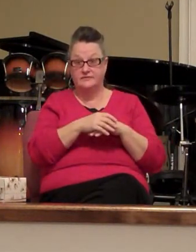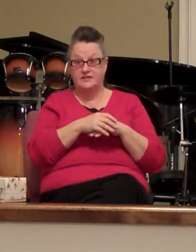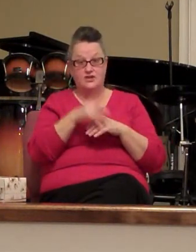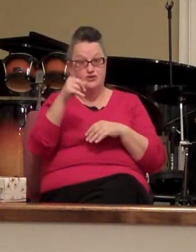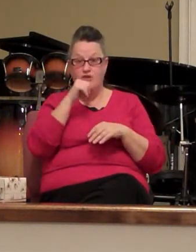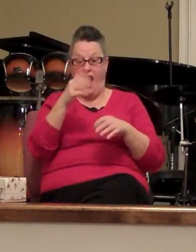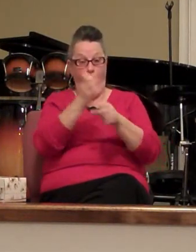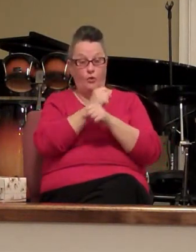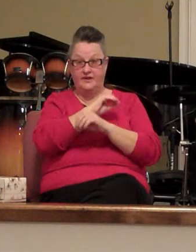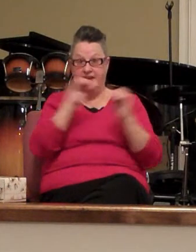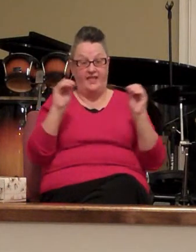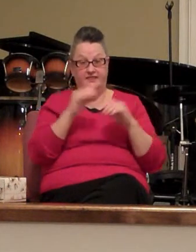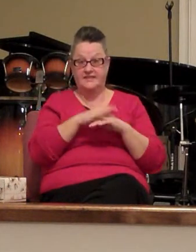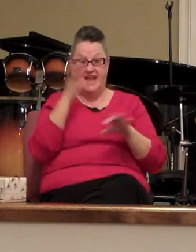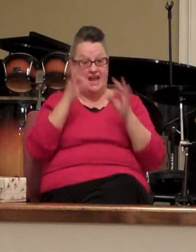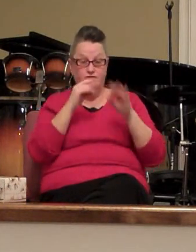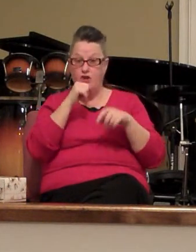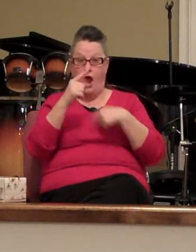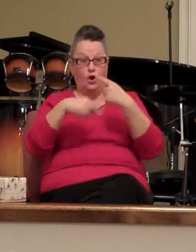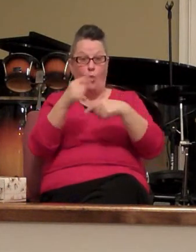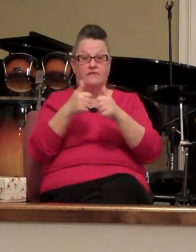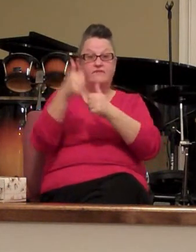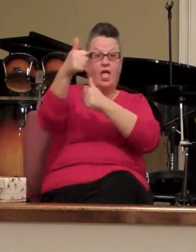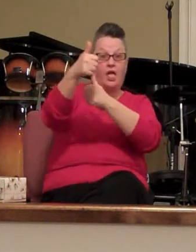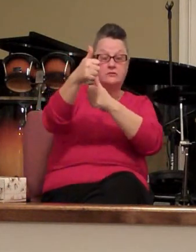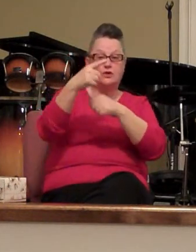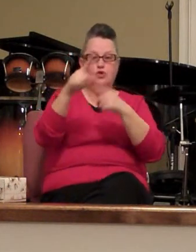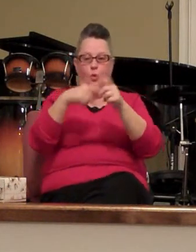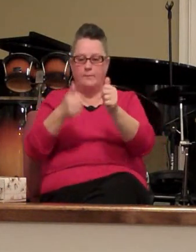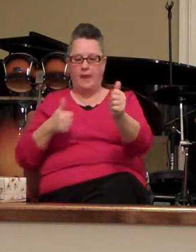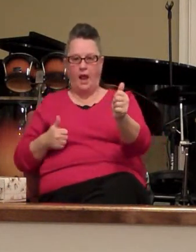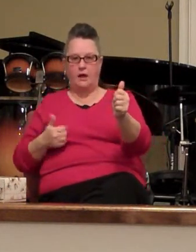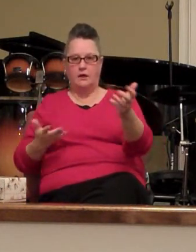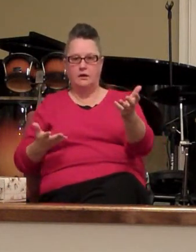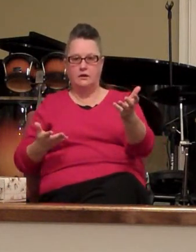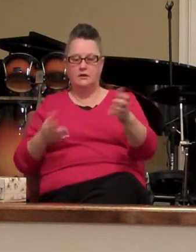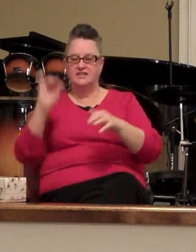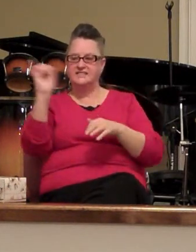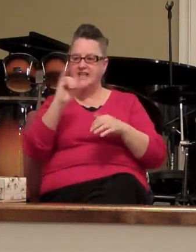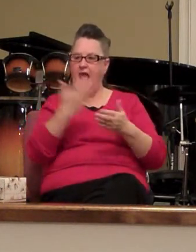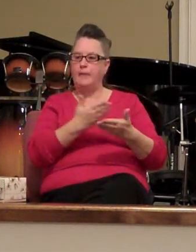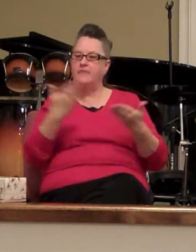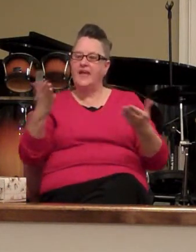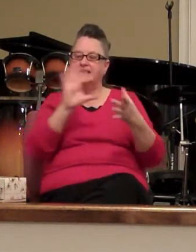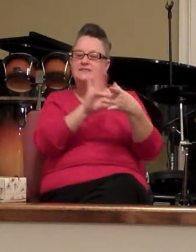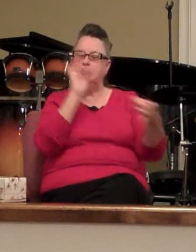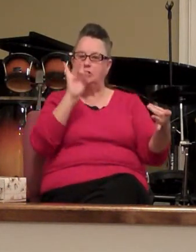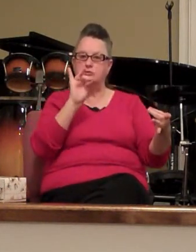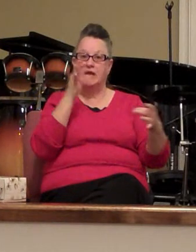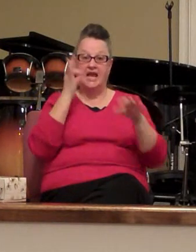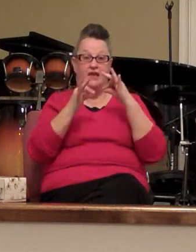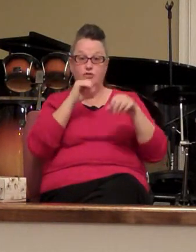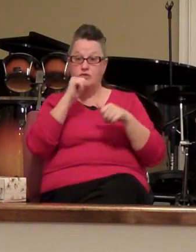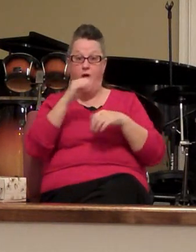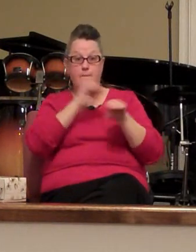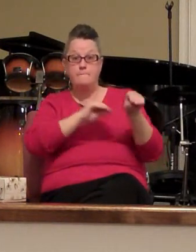holding nothing if you ain't going forward you're going backwards same thing spiritually if we are not moving forward